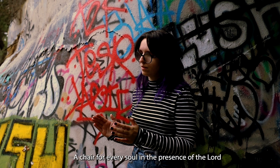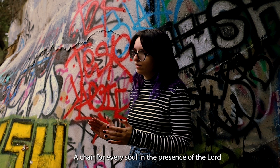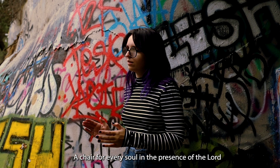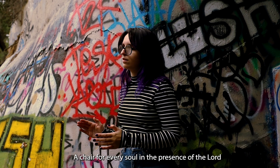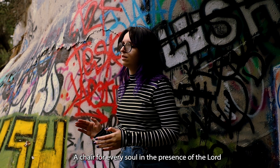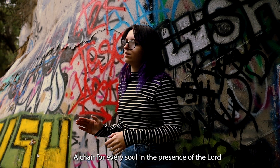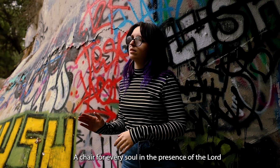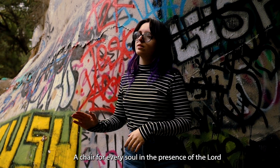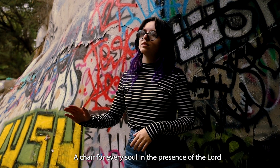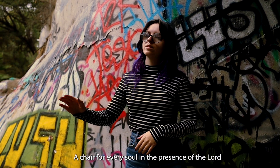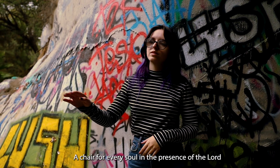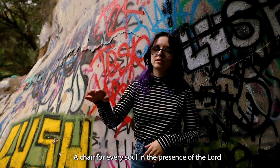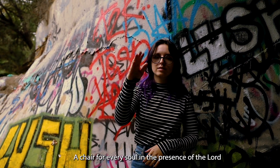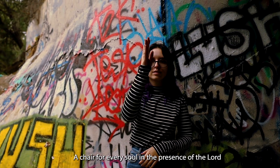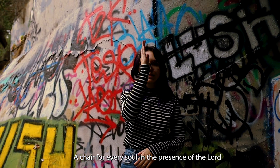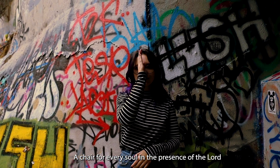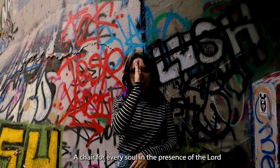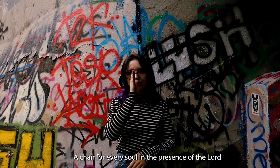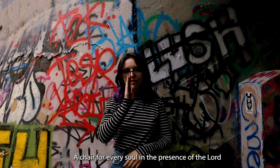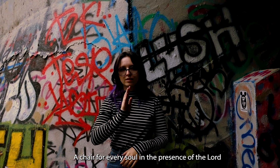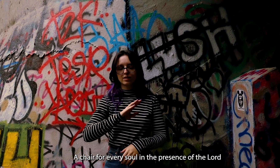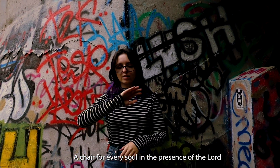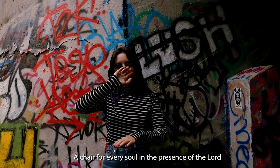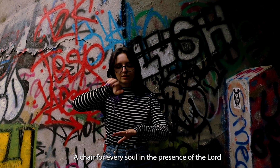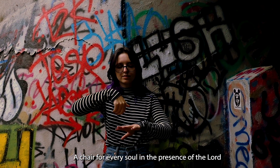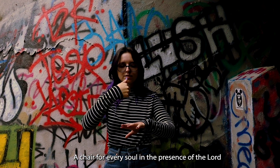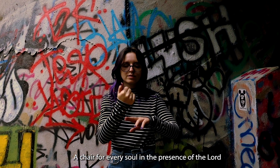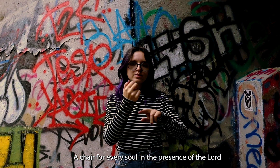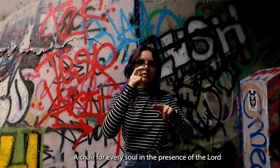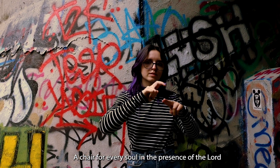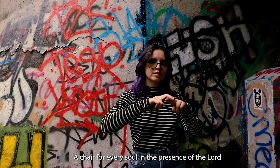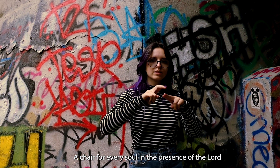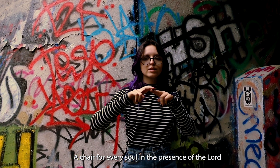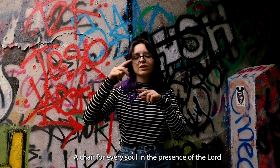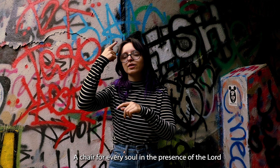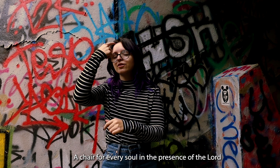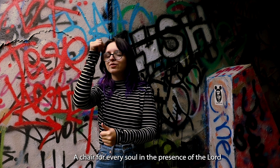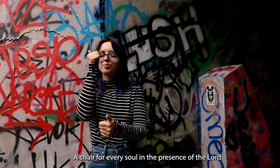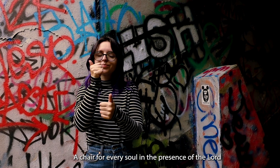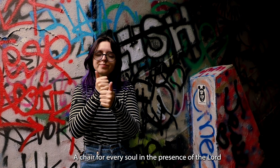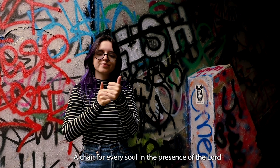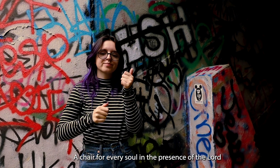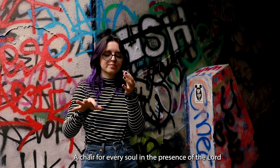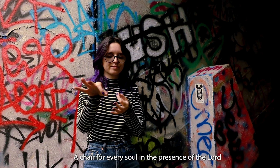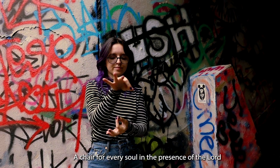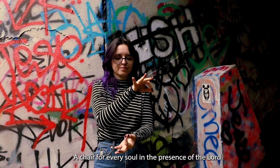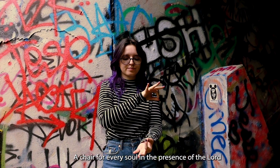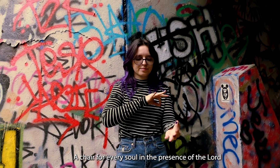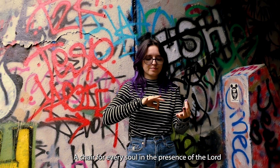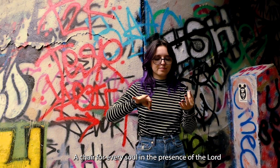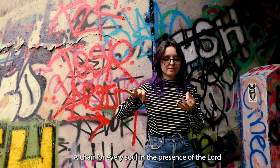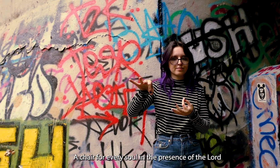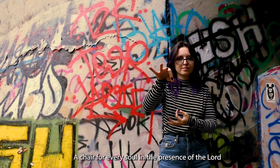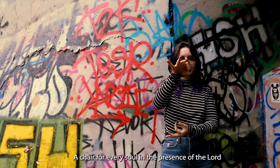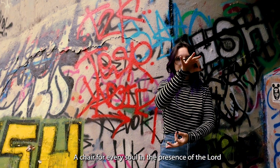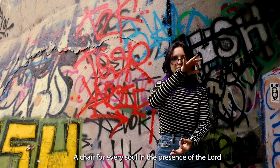in the presence of the Lord. A chair for every soul in the